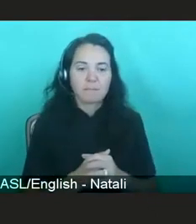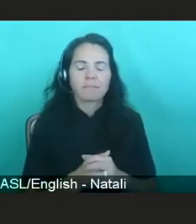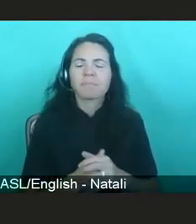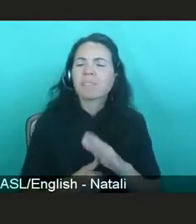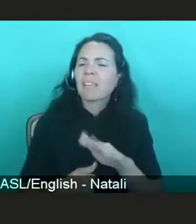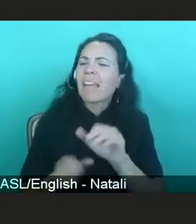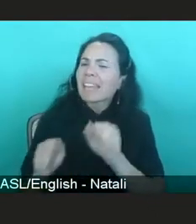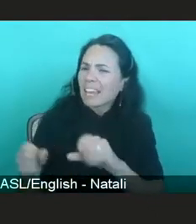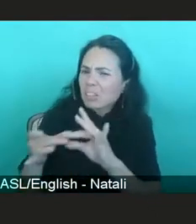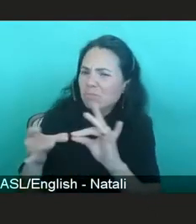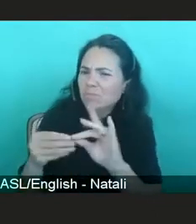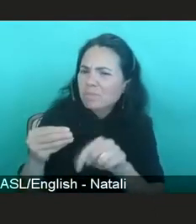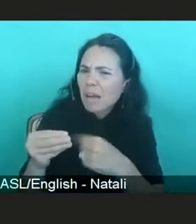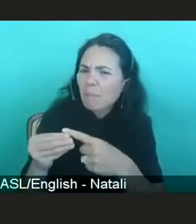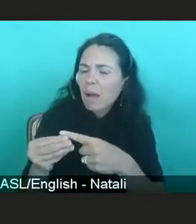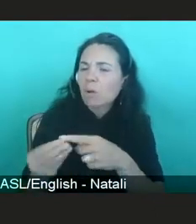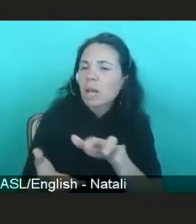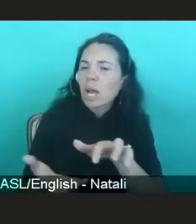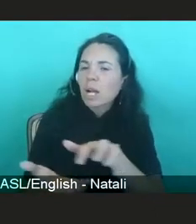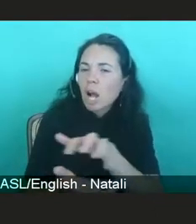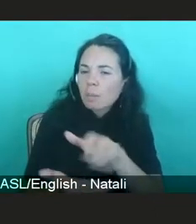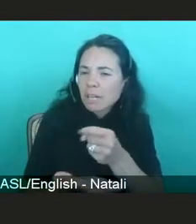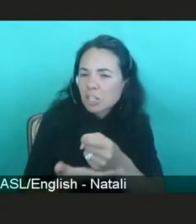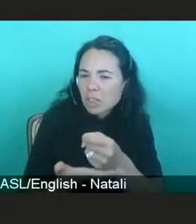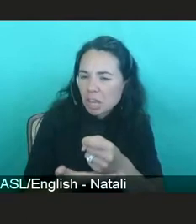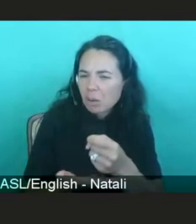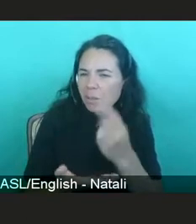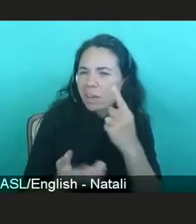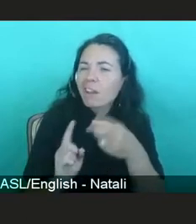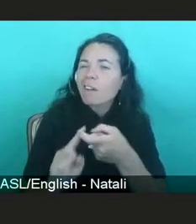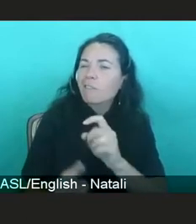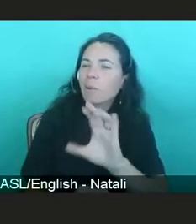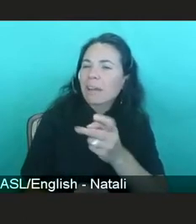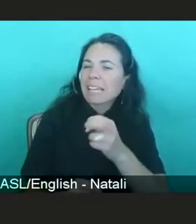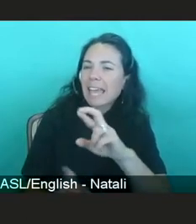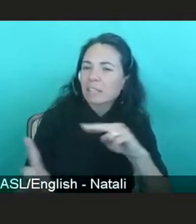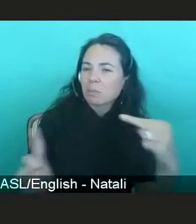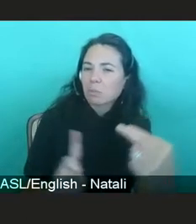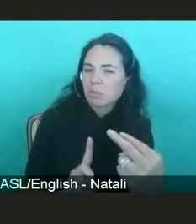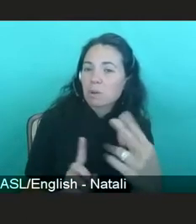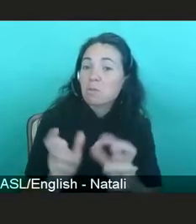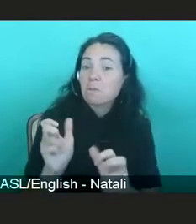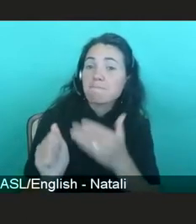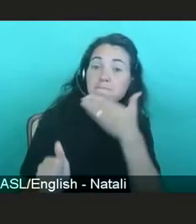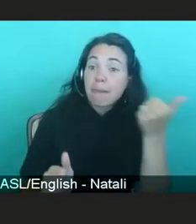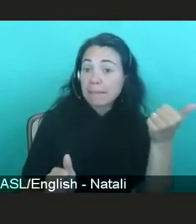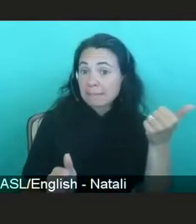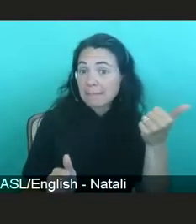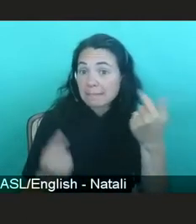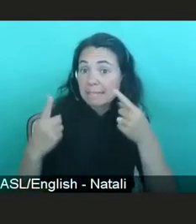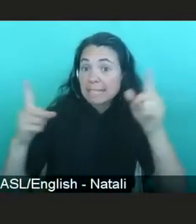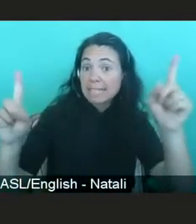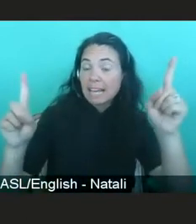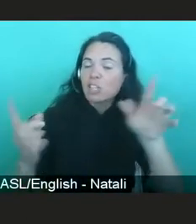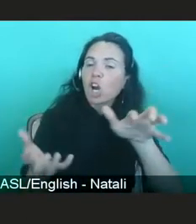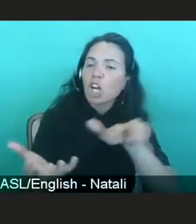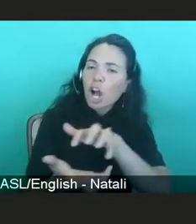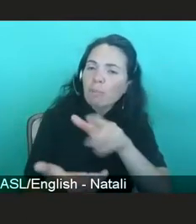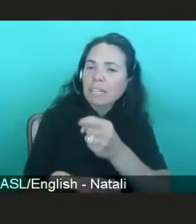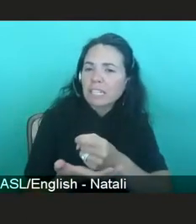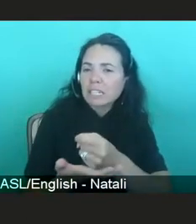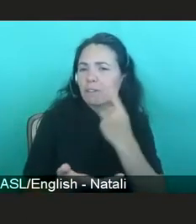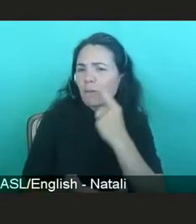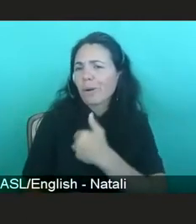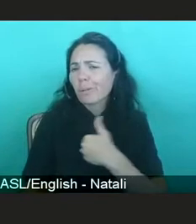therapy? From a cancer perspective, some of our greatest successes have been in combination therapies for breast cancer, for Hodgkin's